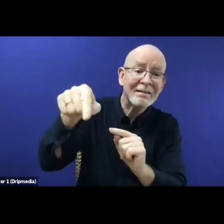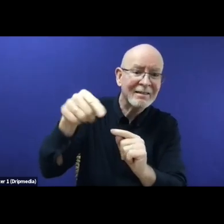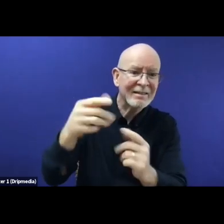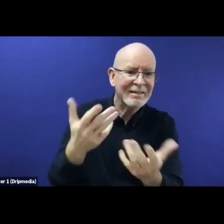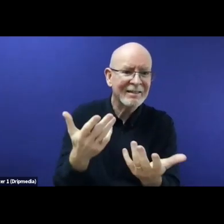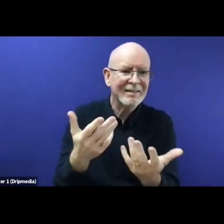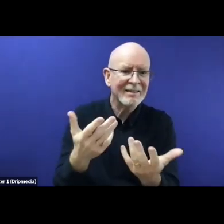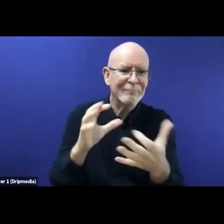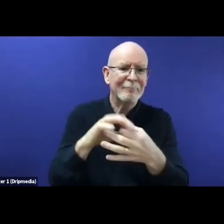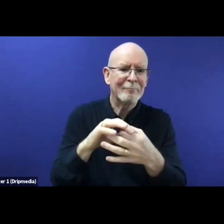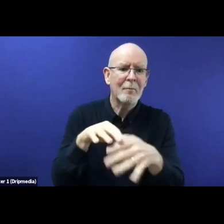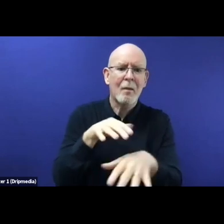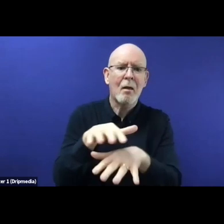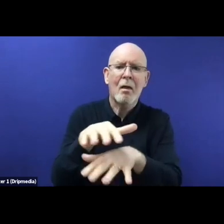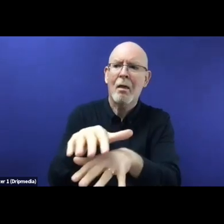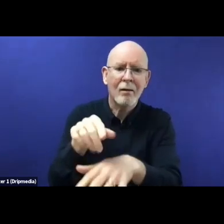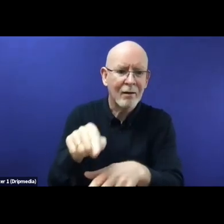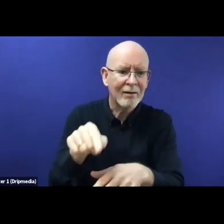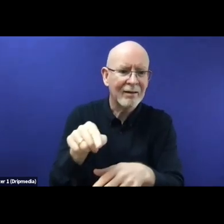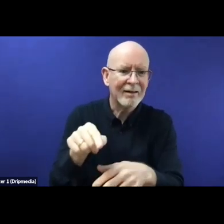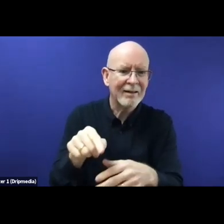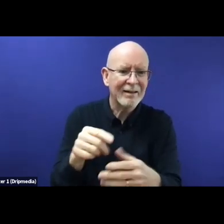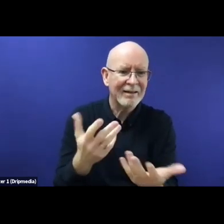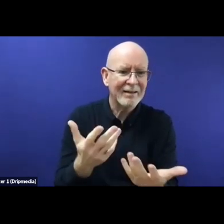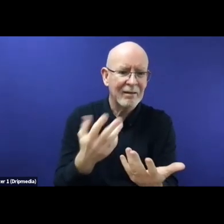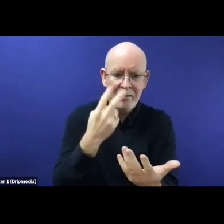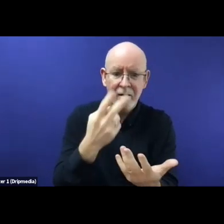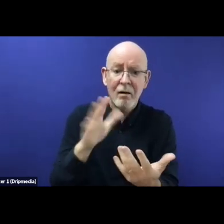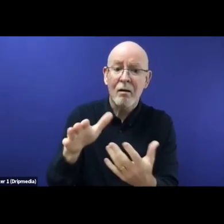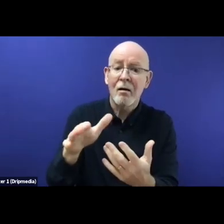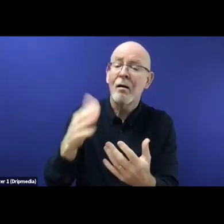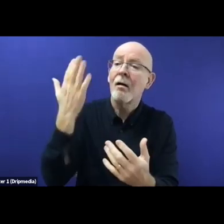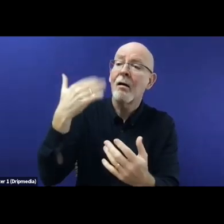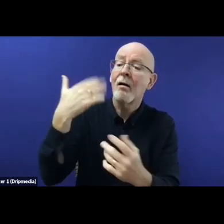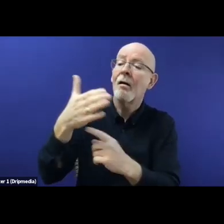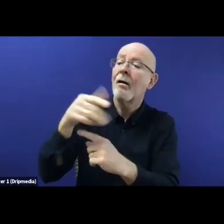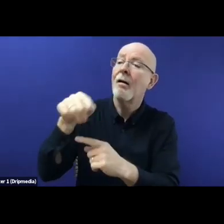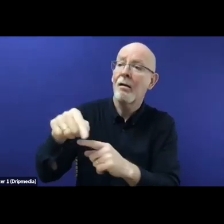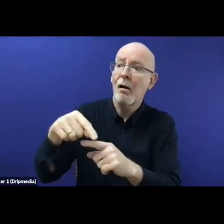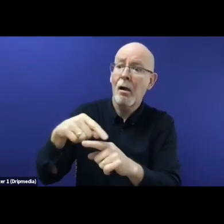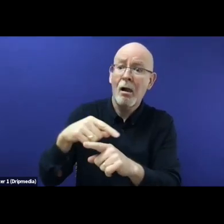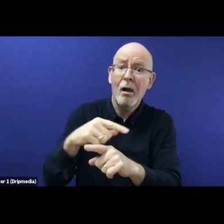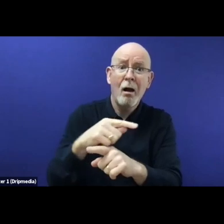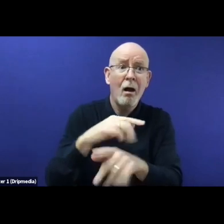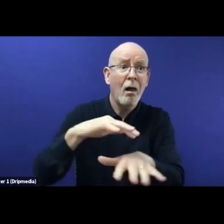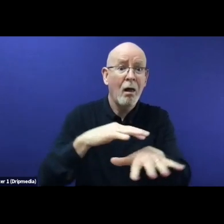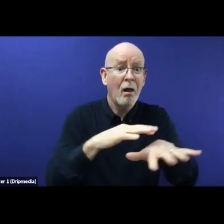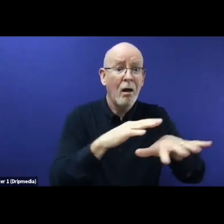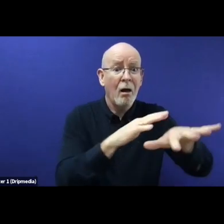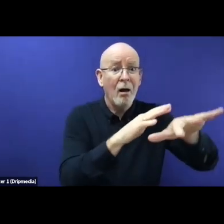So therefore, the situation of third countries and transit countries becomes more significant, both in terms of the concerns of